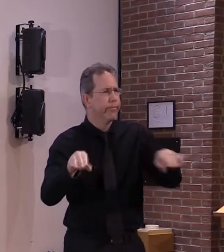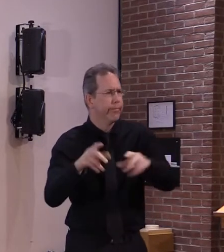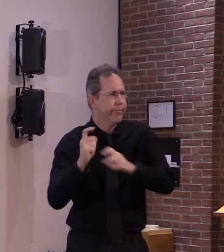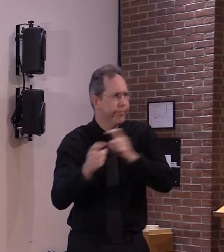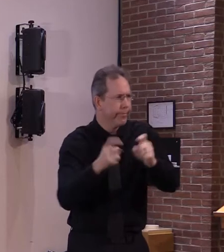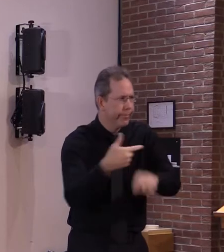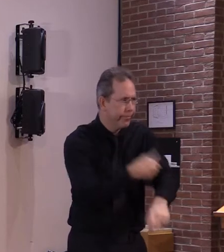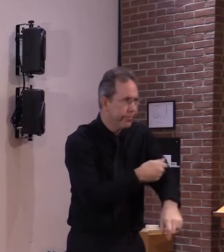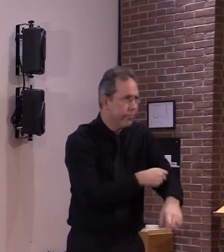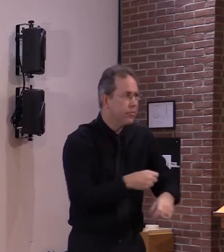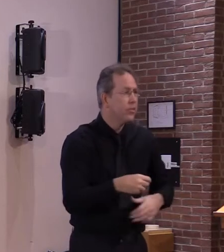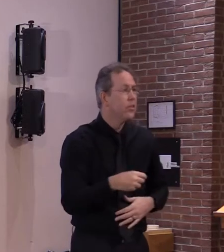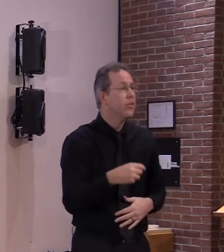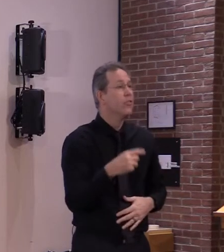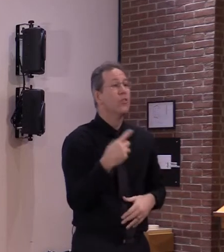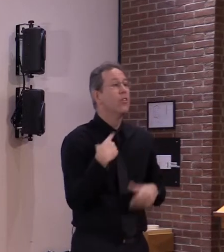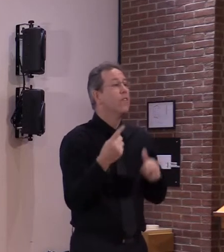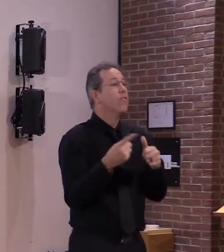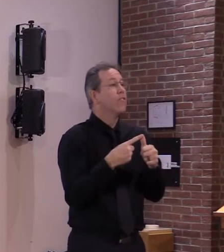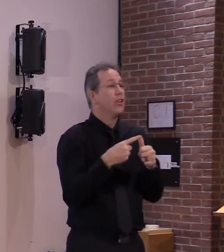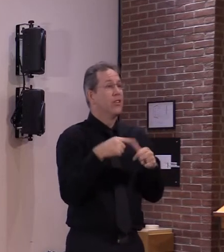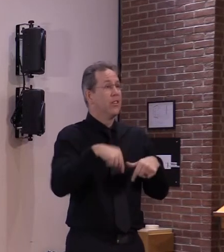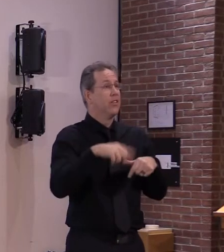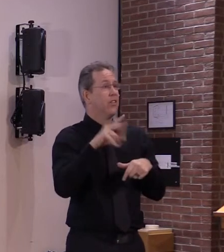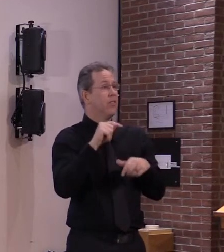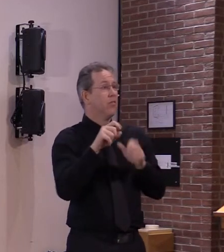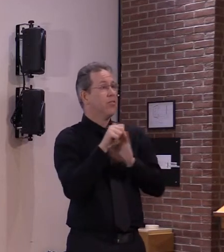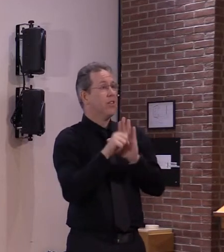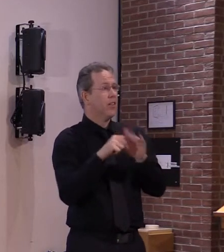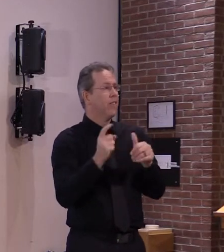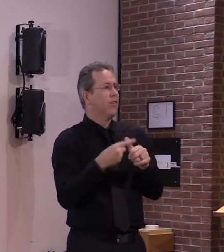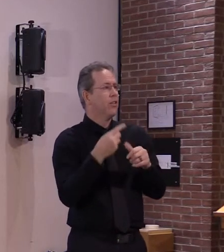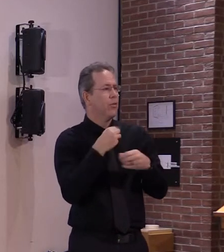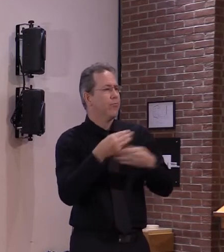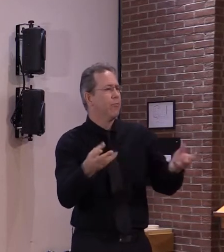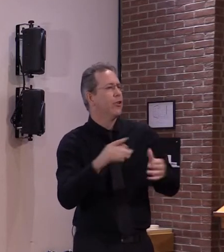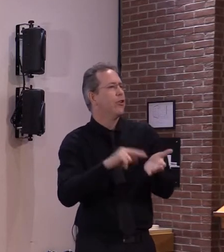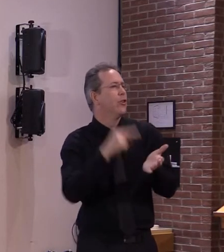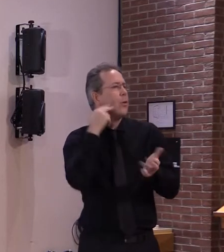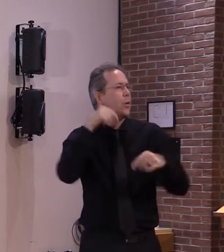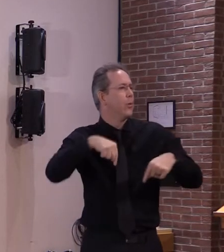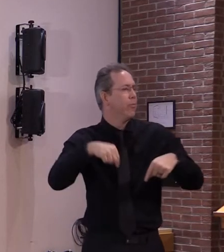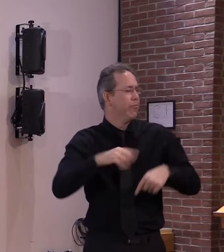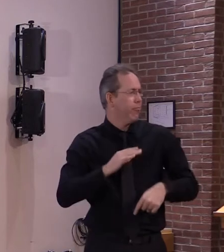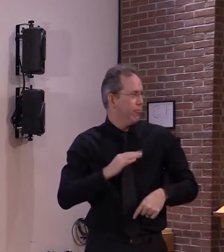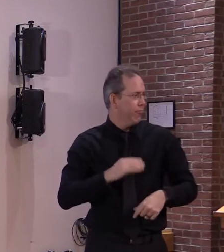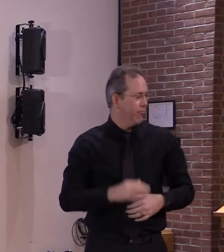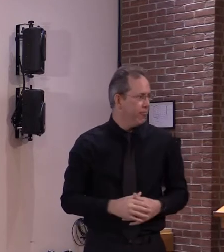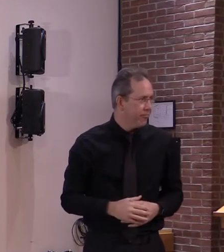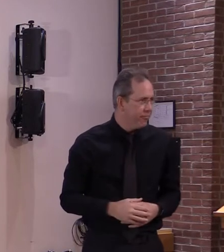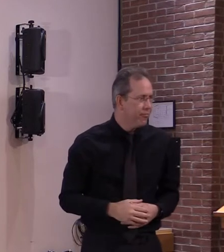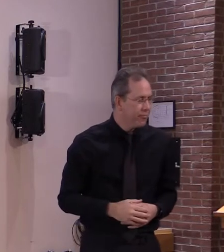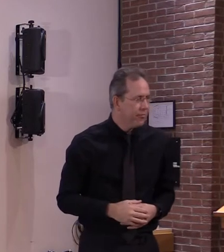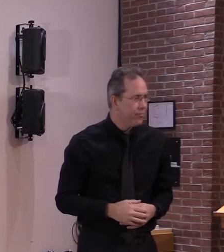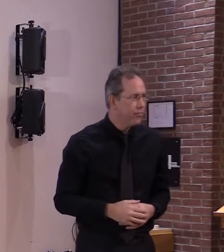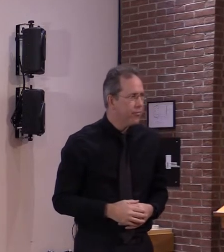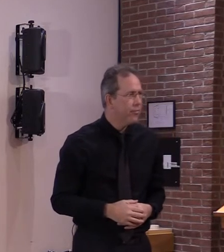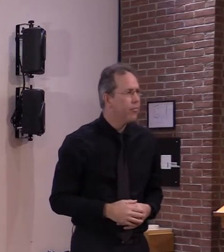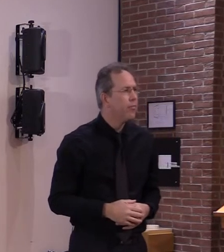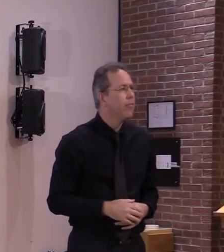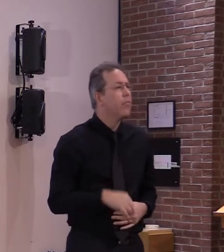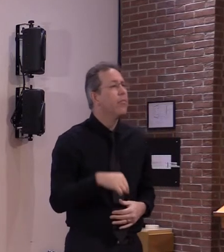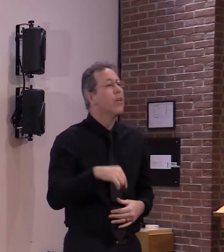pharmacy partnership program the health department along with the state emergency operations center